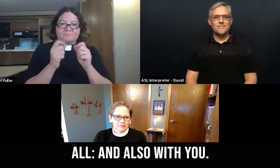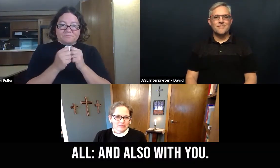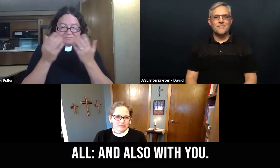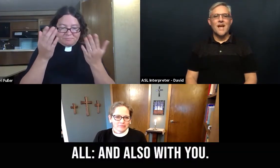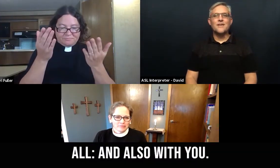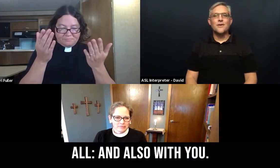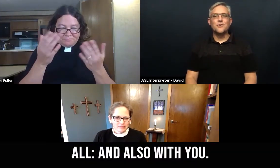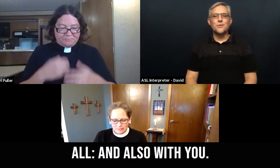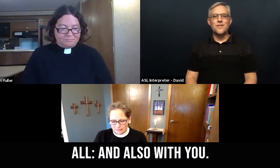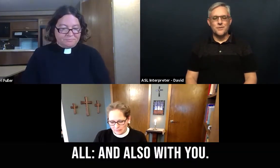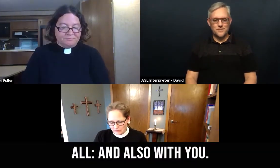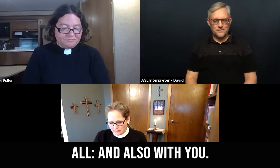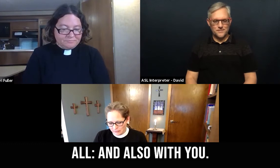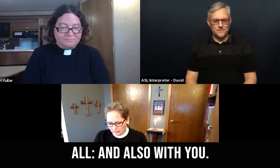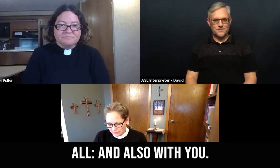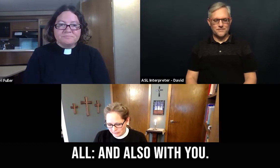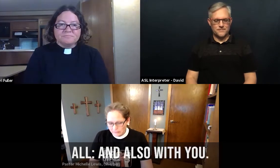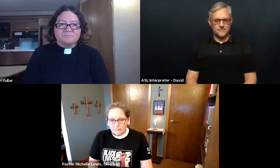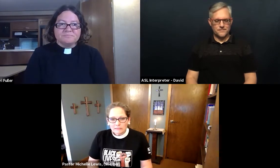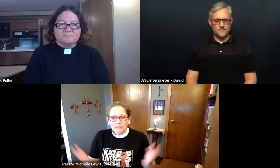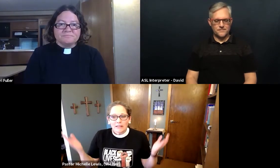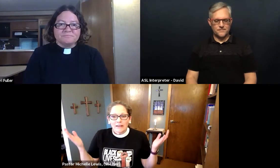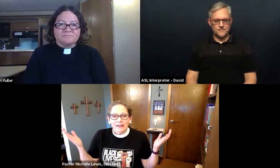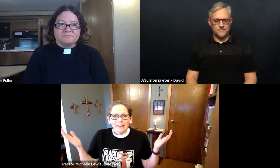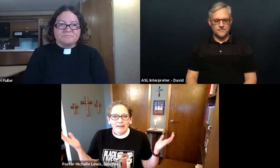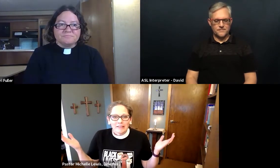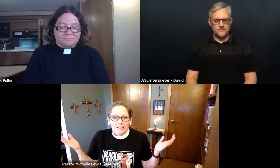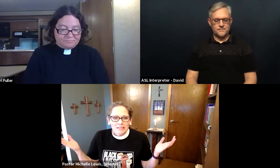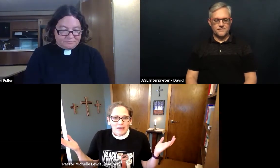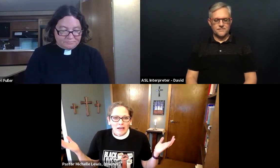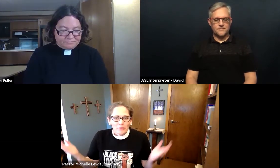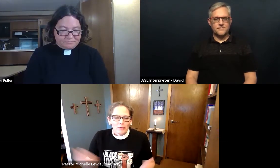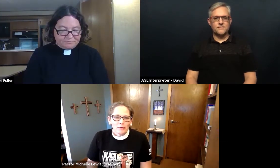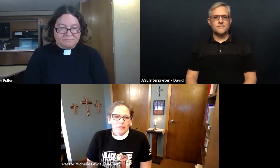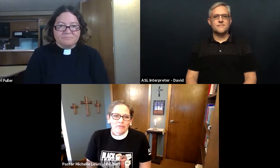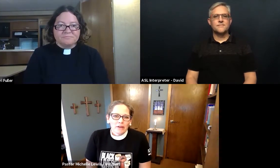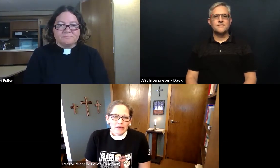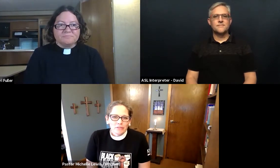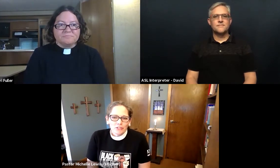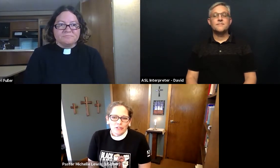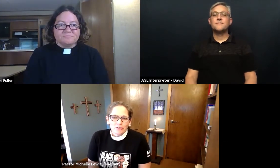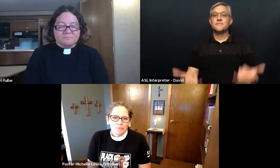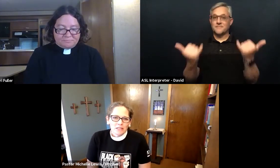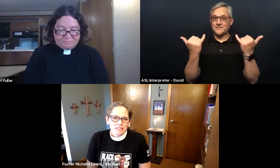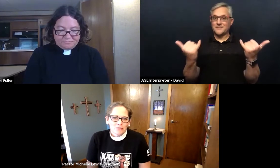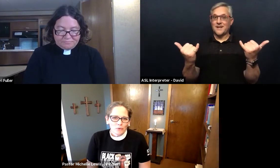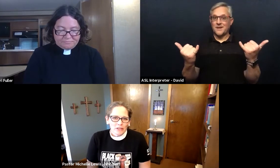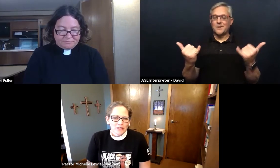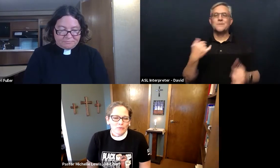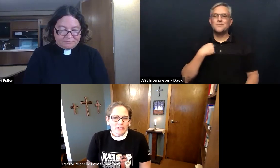and also with at this time we invite you to share the peace with one